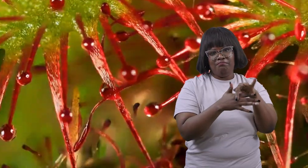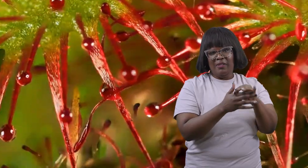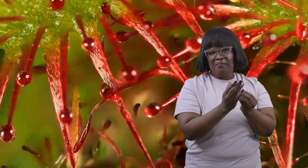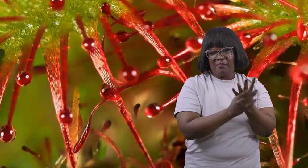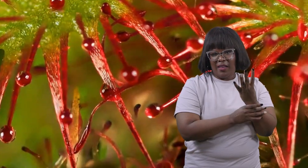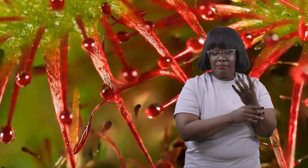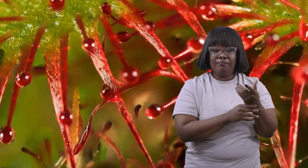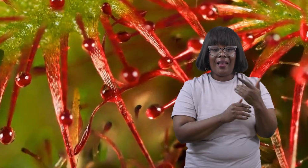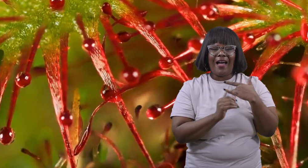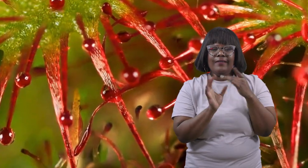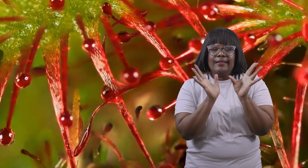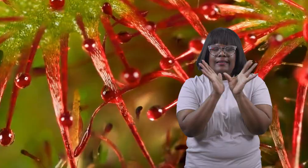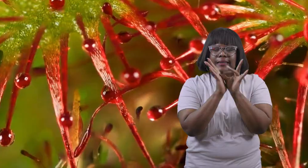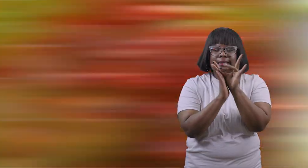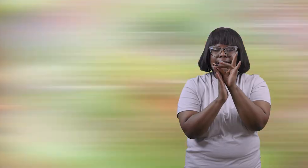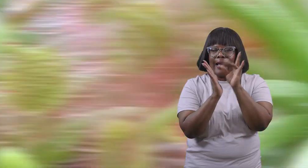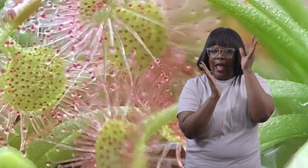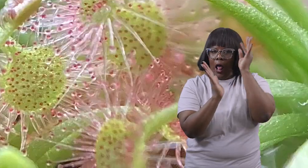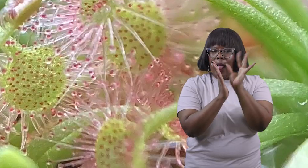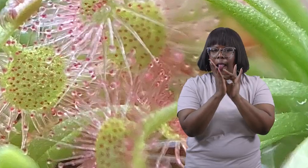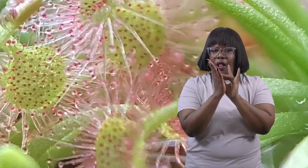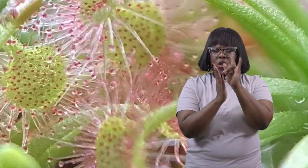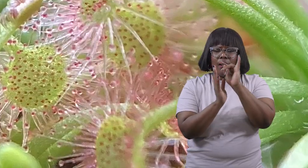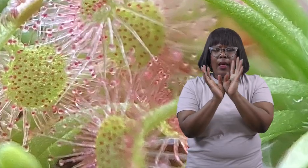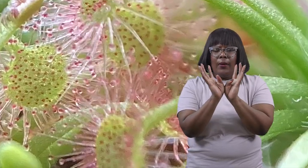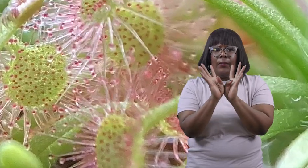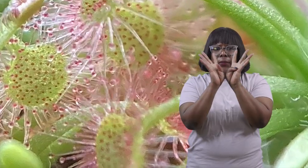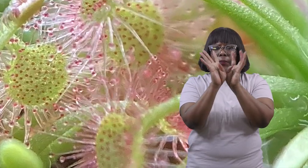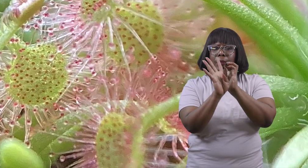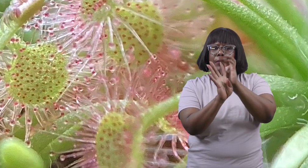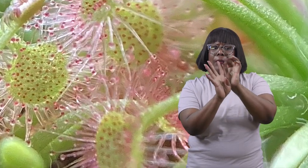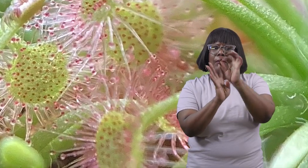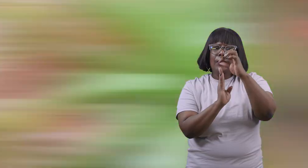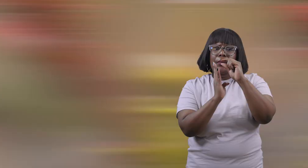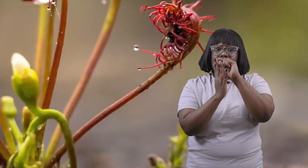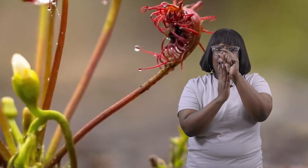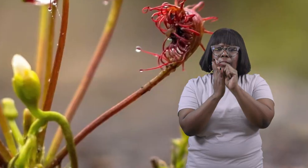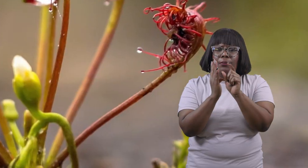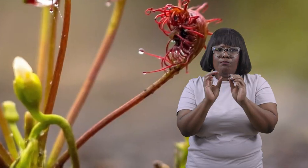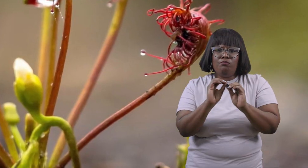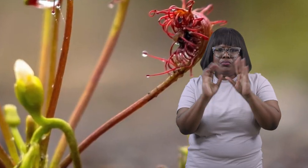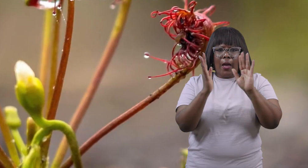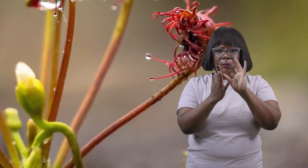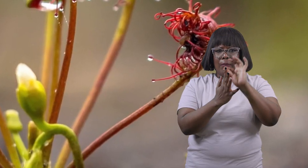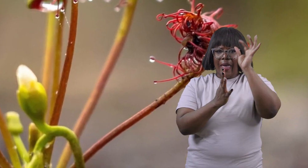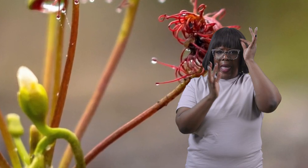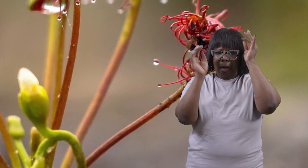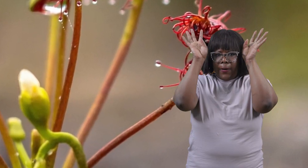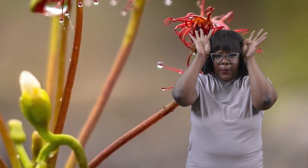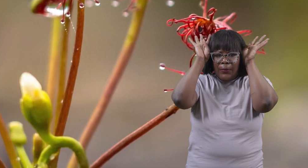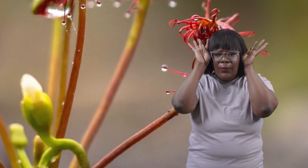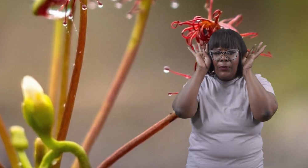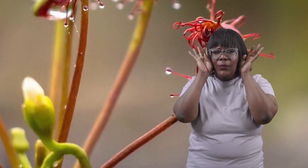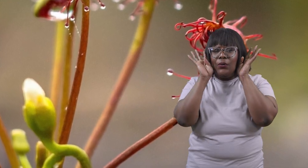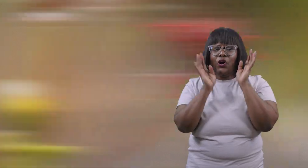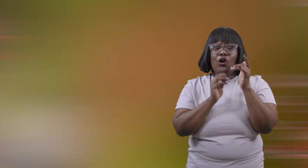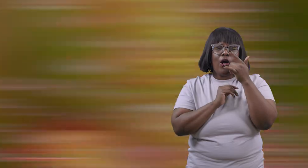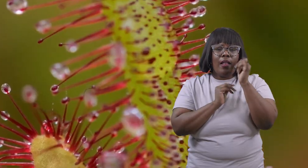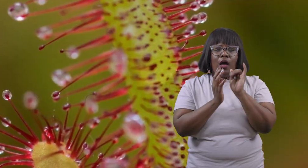tiny sticky hairs on its leaves that look like dew drops the bright glistening hairs make the plant look like it's